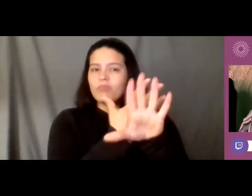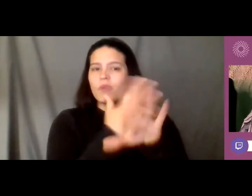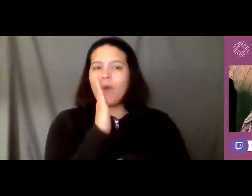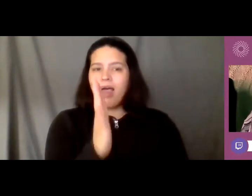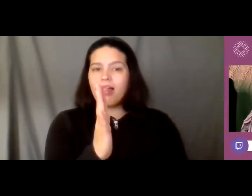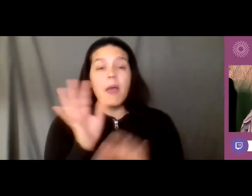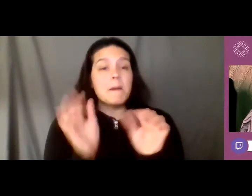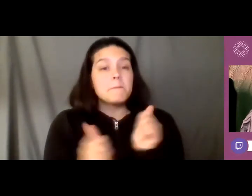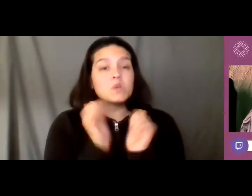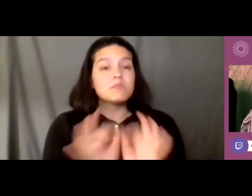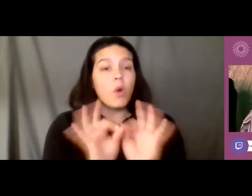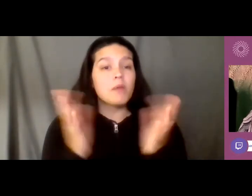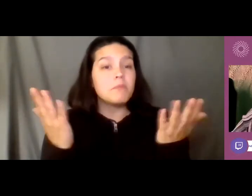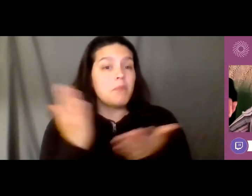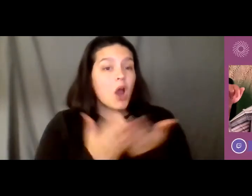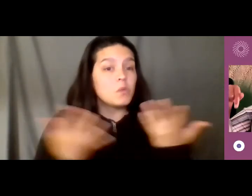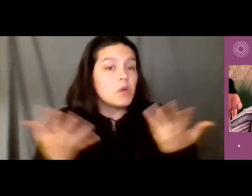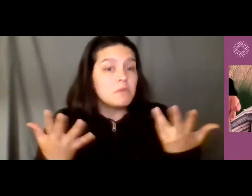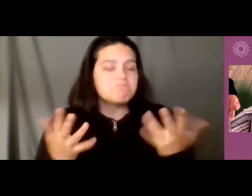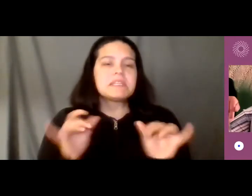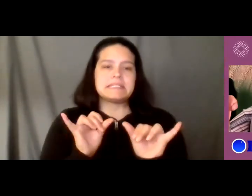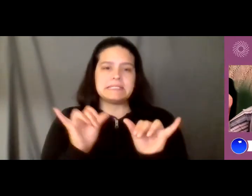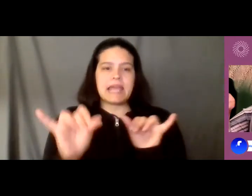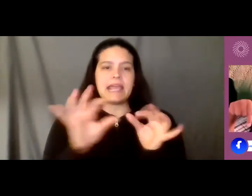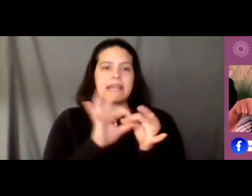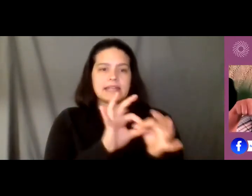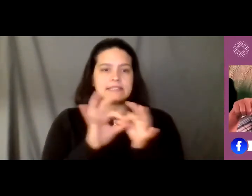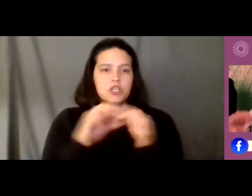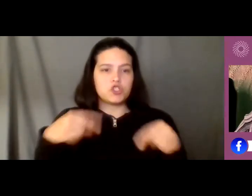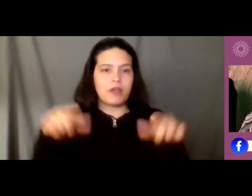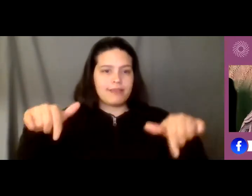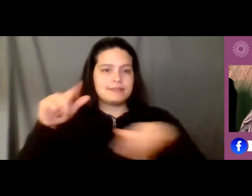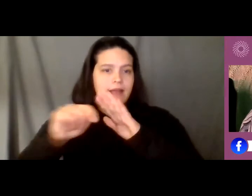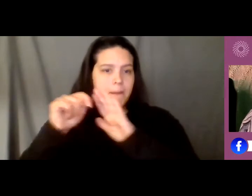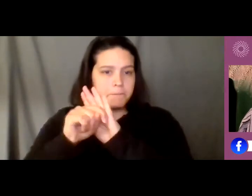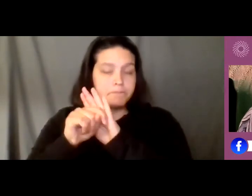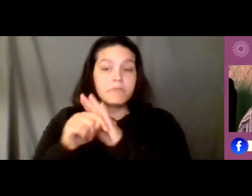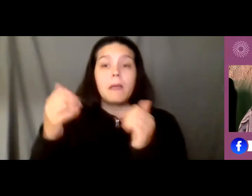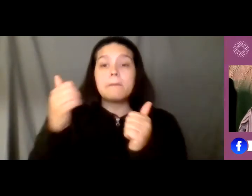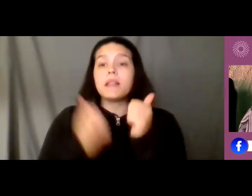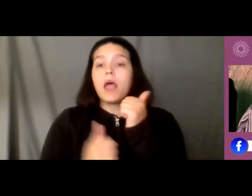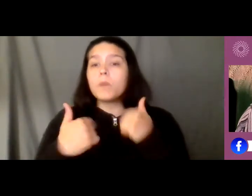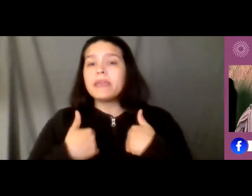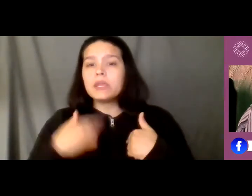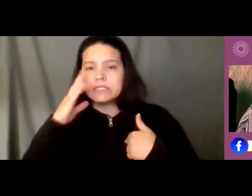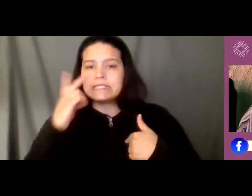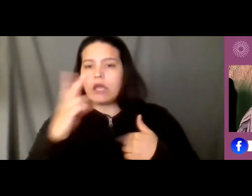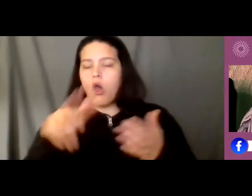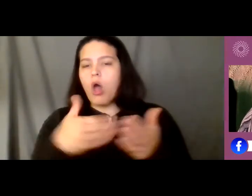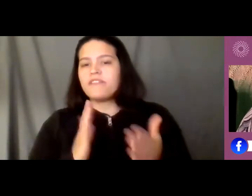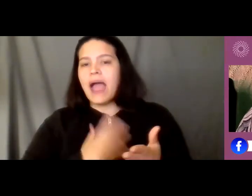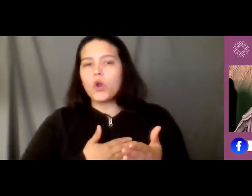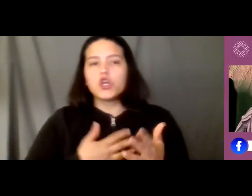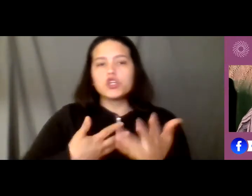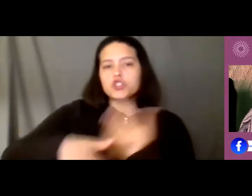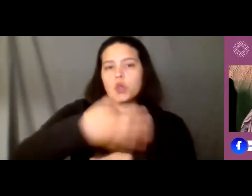we stay connected during this time below me uh you will see all our social uh media